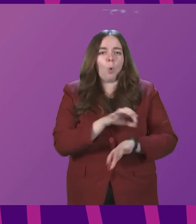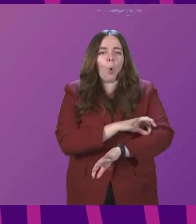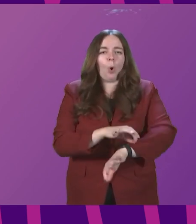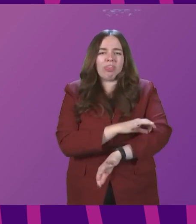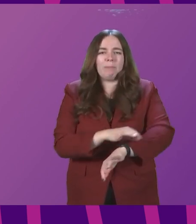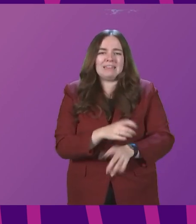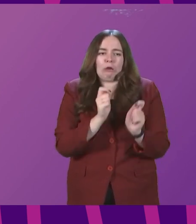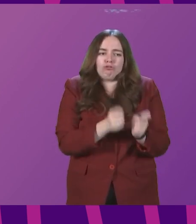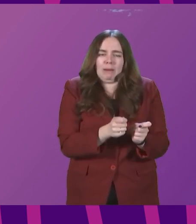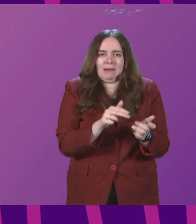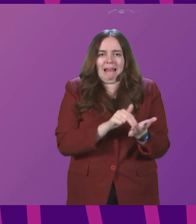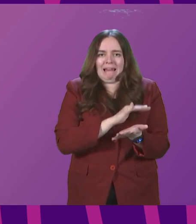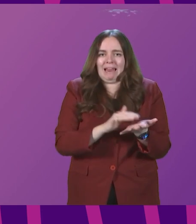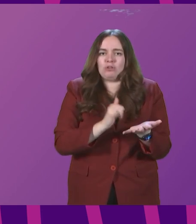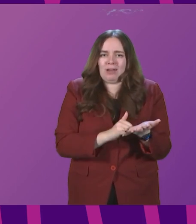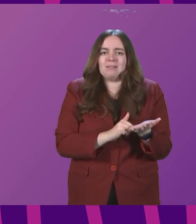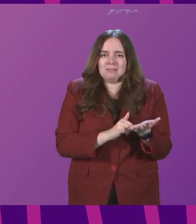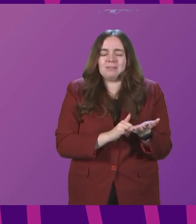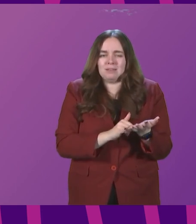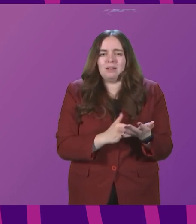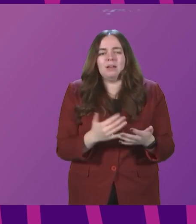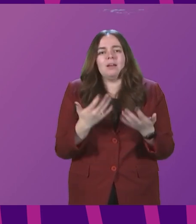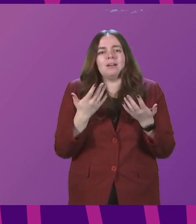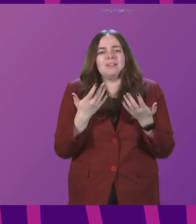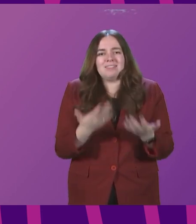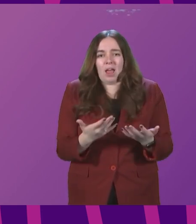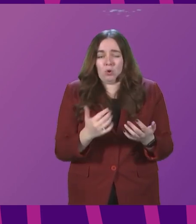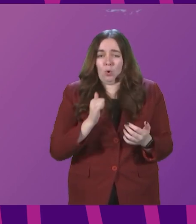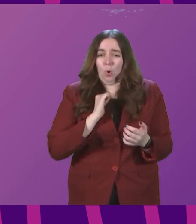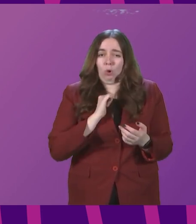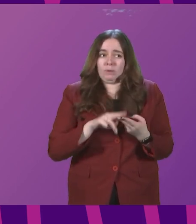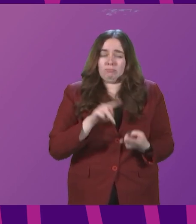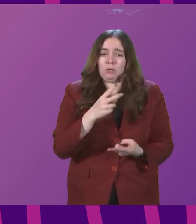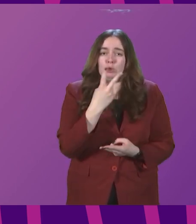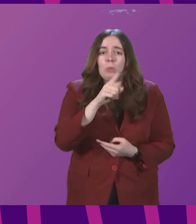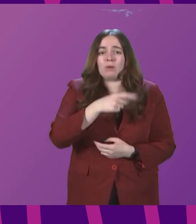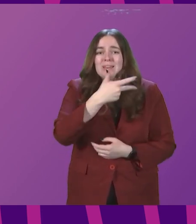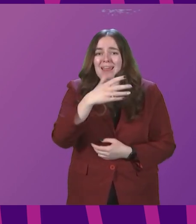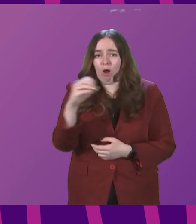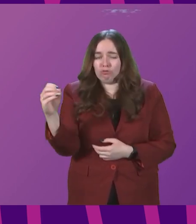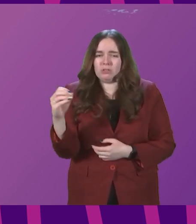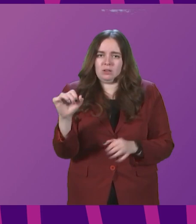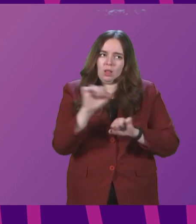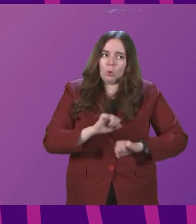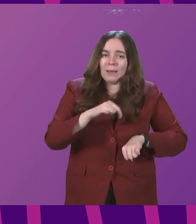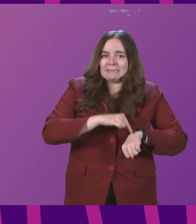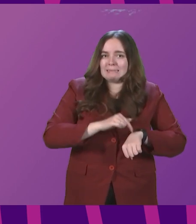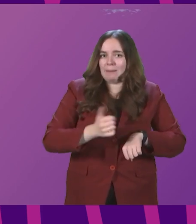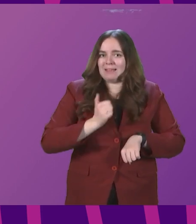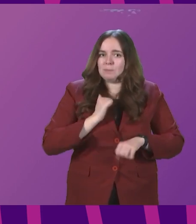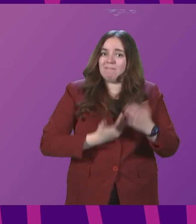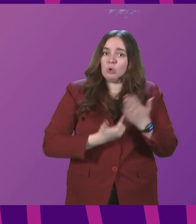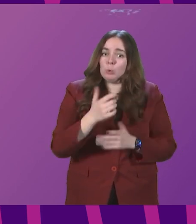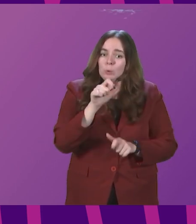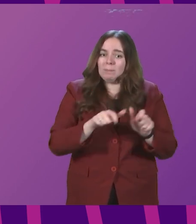in NHS Island. Now the figure is closer to 2,800, with a projected waiting time for new patients